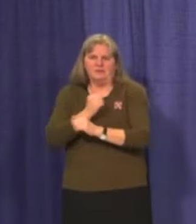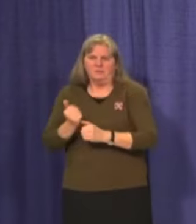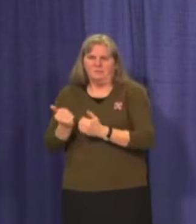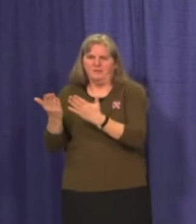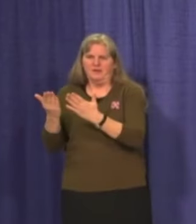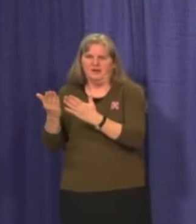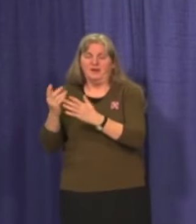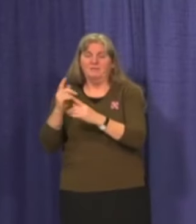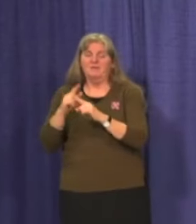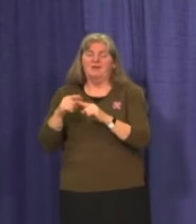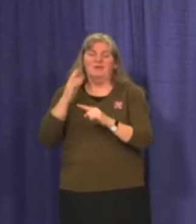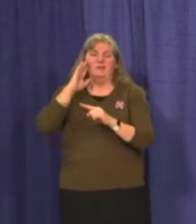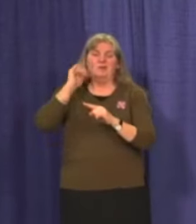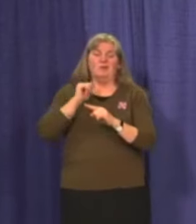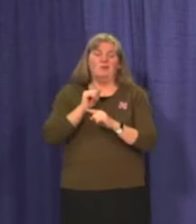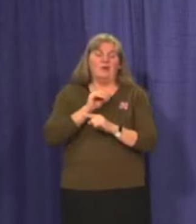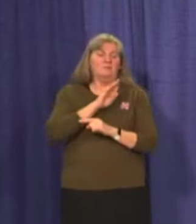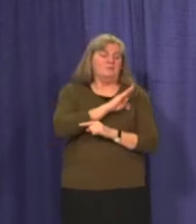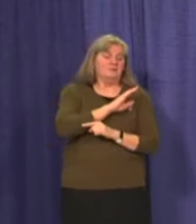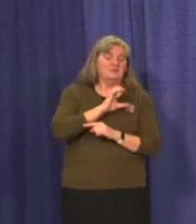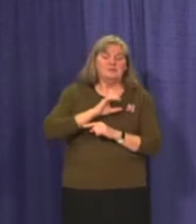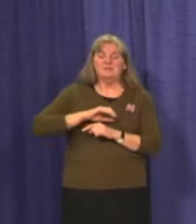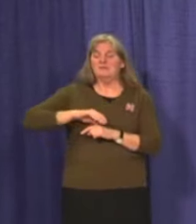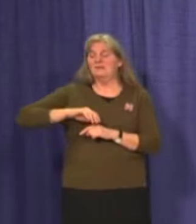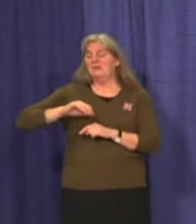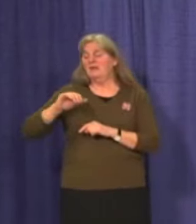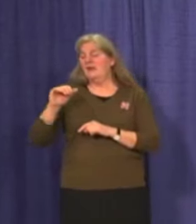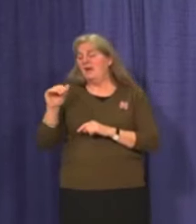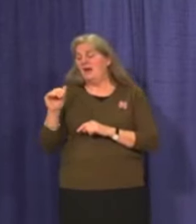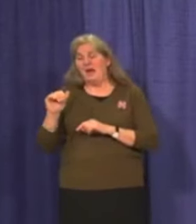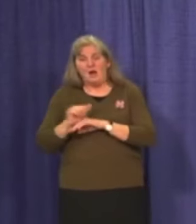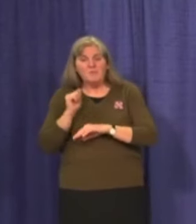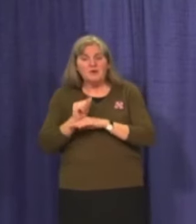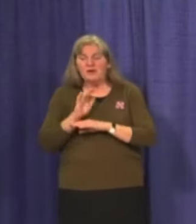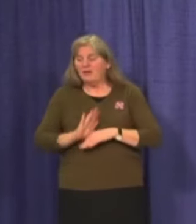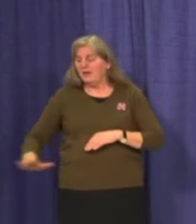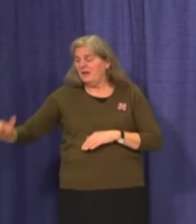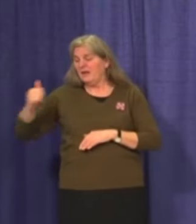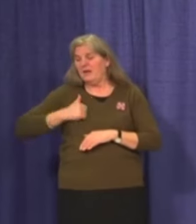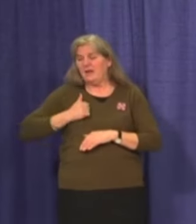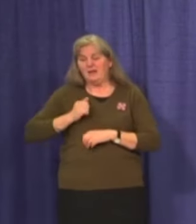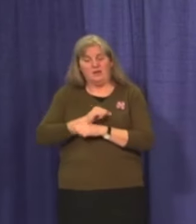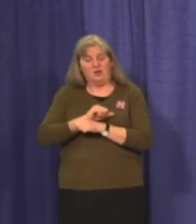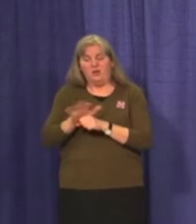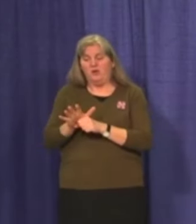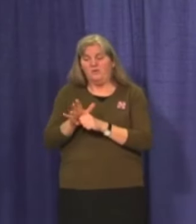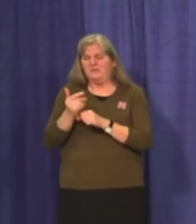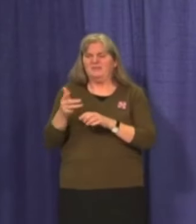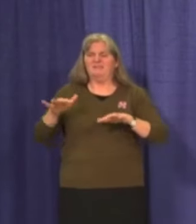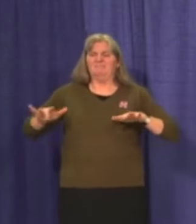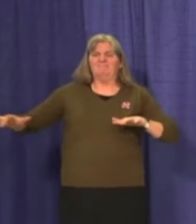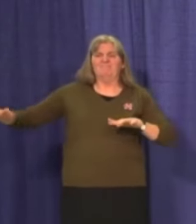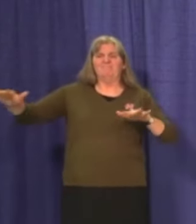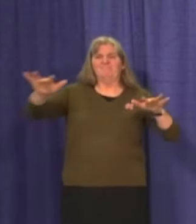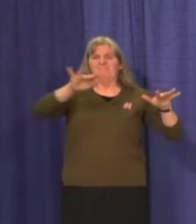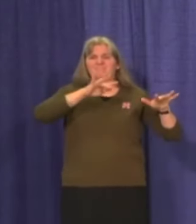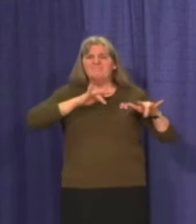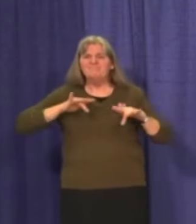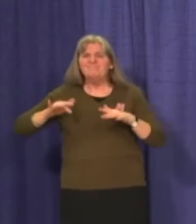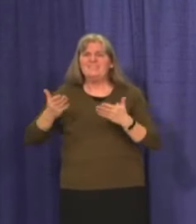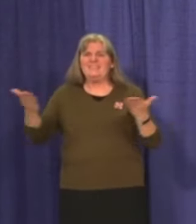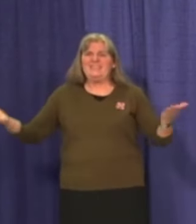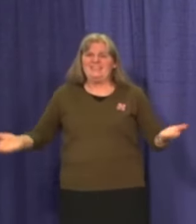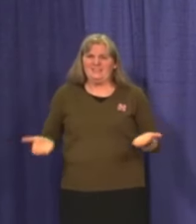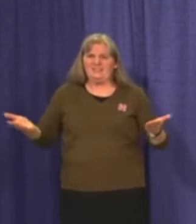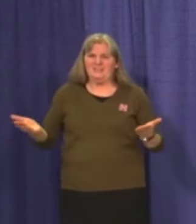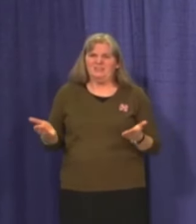look south or west of here reminds us that COVID risk is still very much present. We were